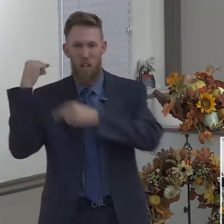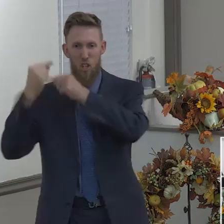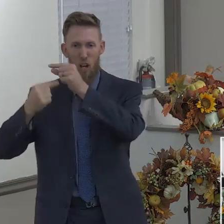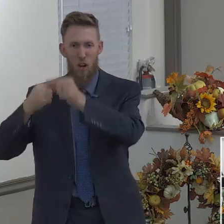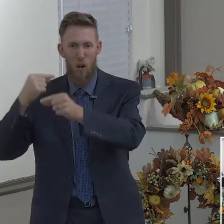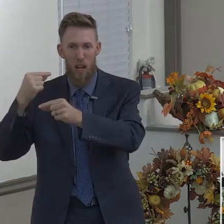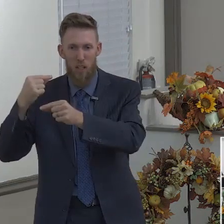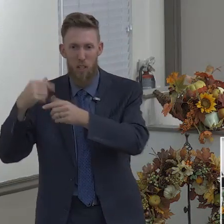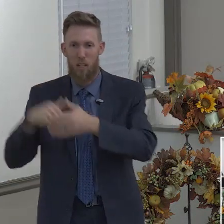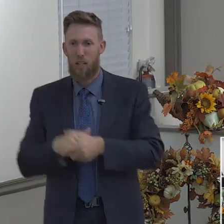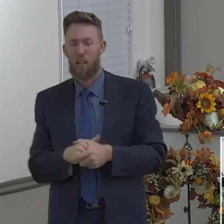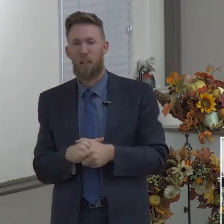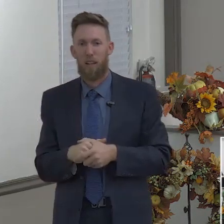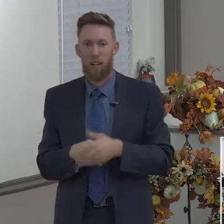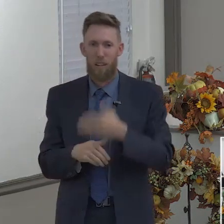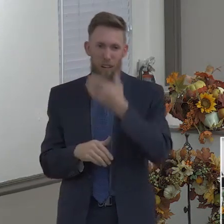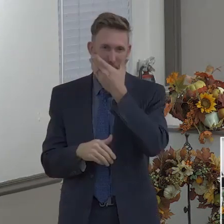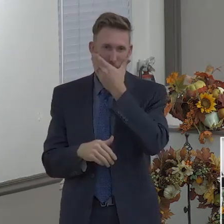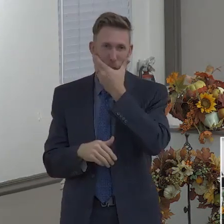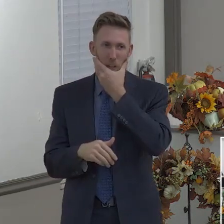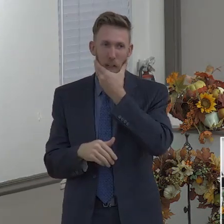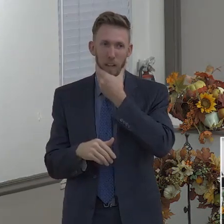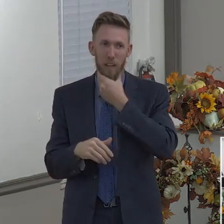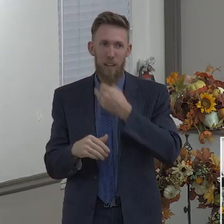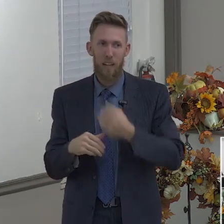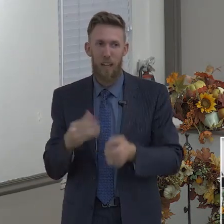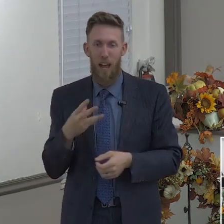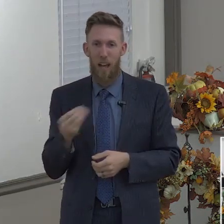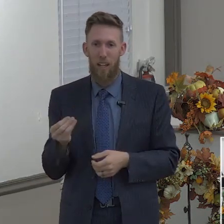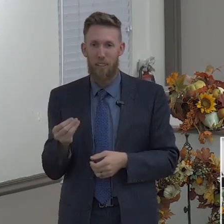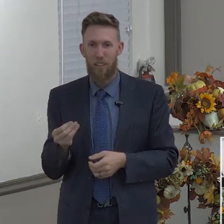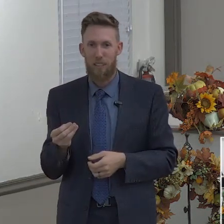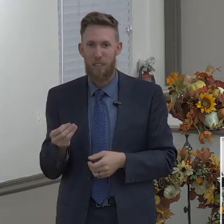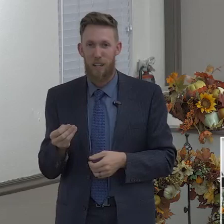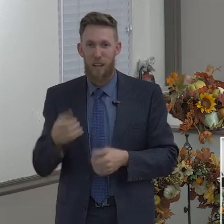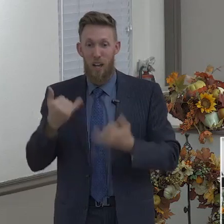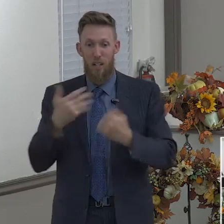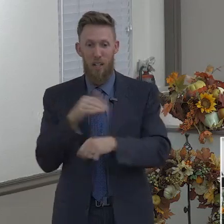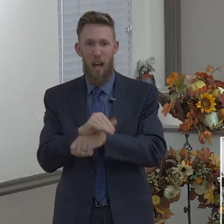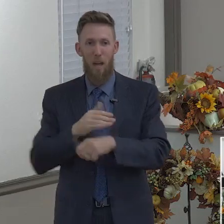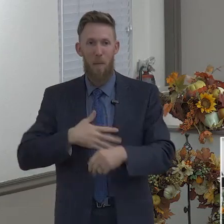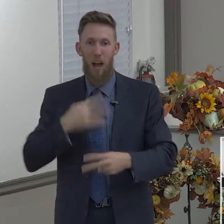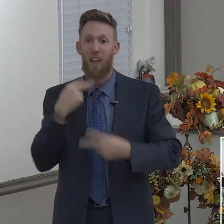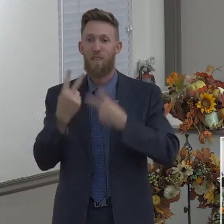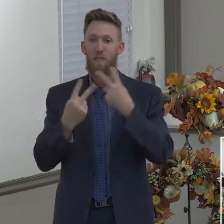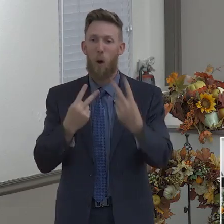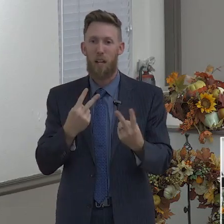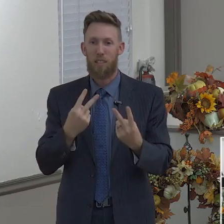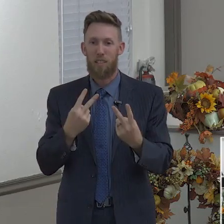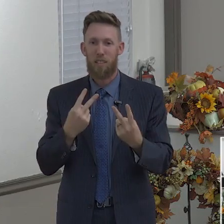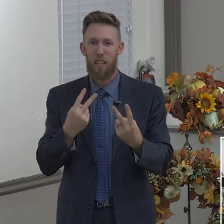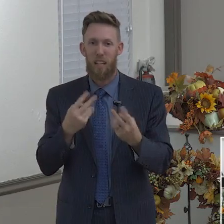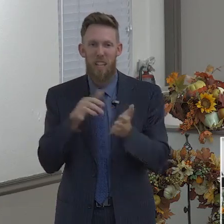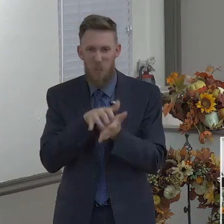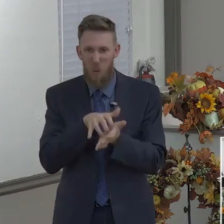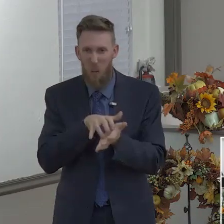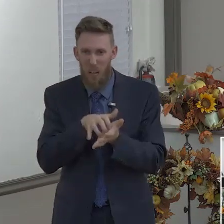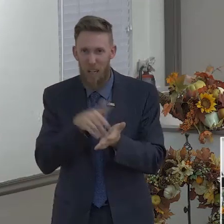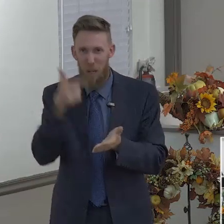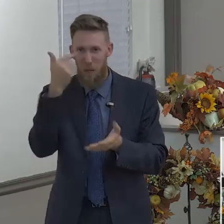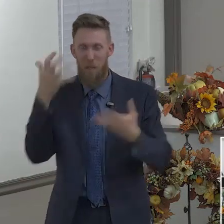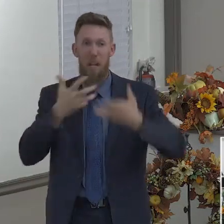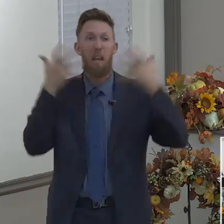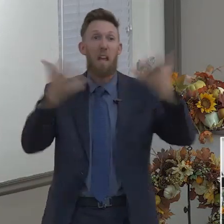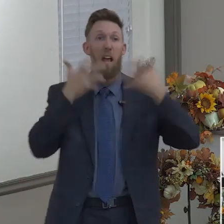is cracking and not quite all there, we've been screaming all week and yelling, and so, yeah, 1 Peter,